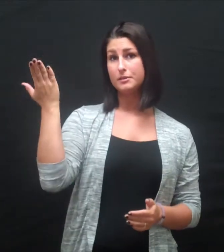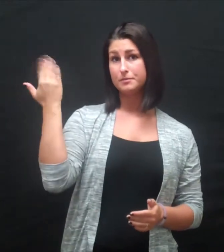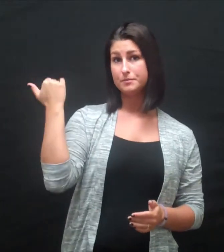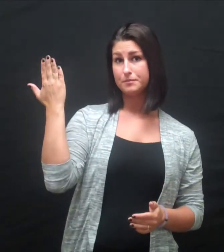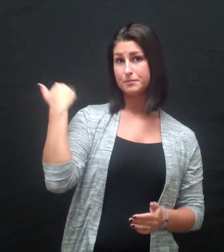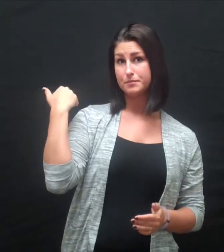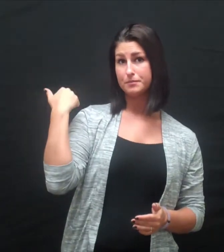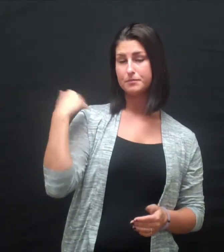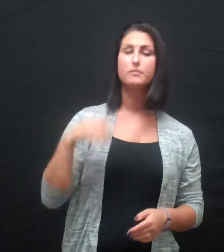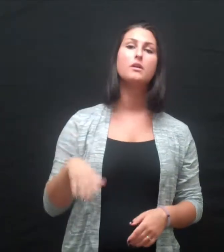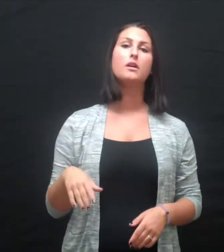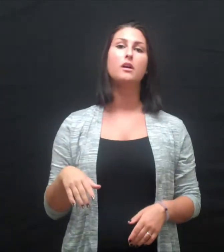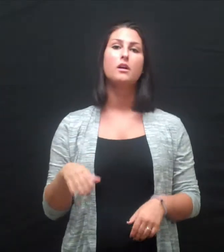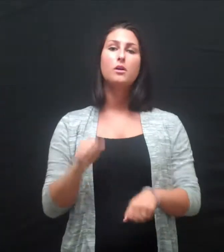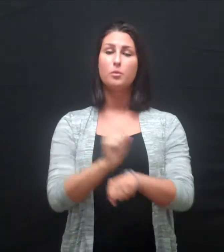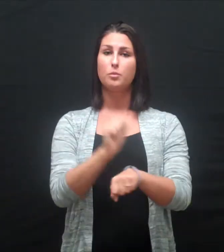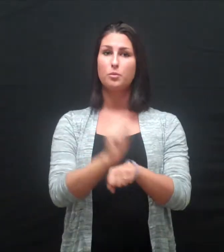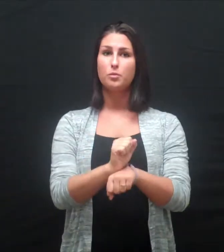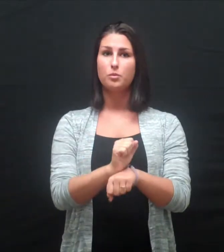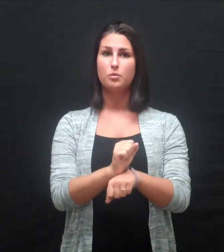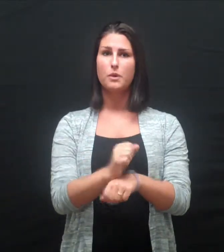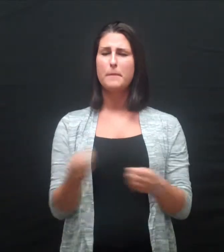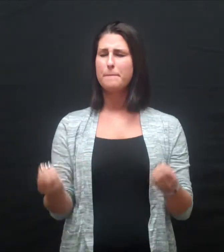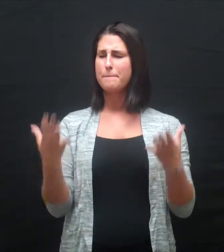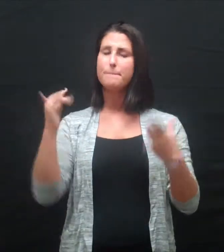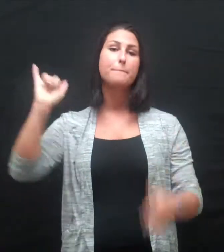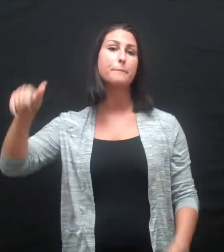I have had many previous jobs at Xavier University.